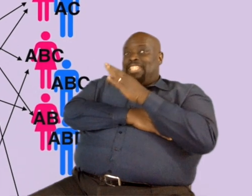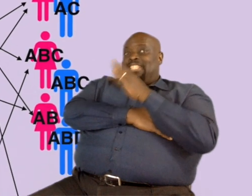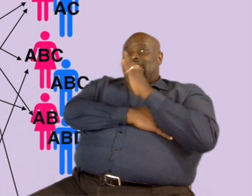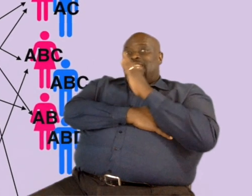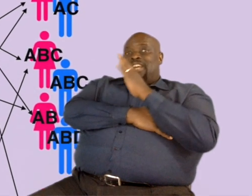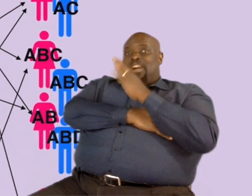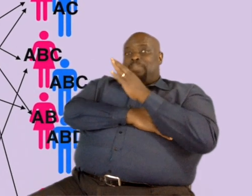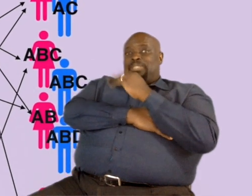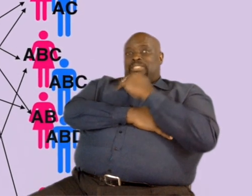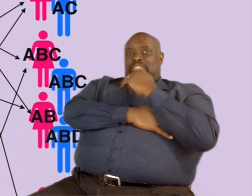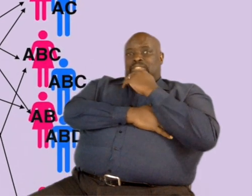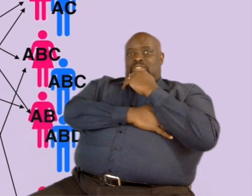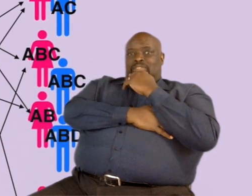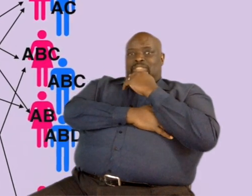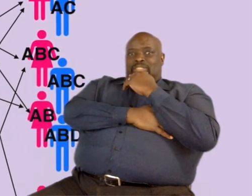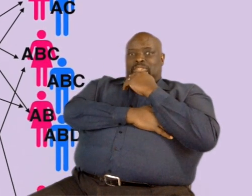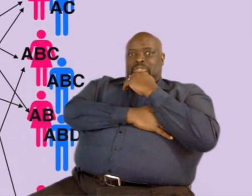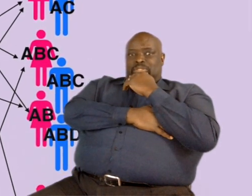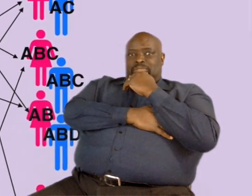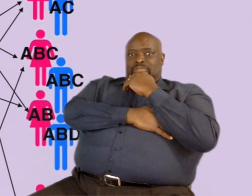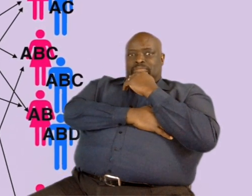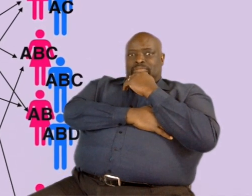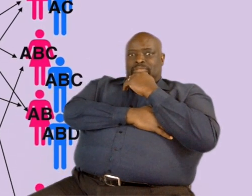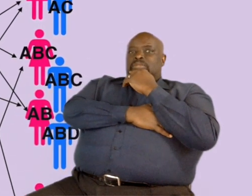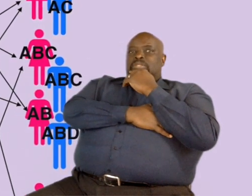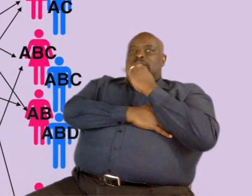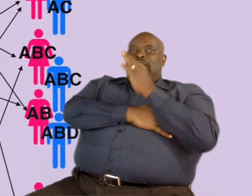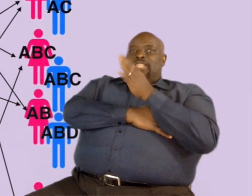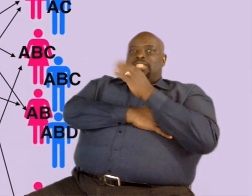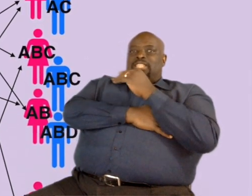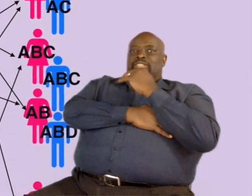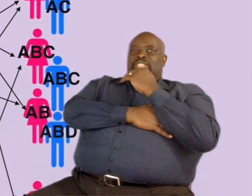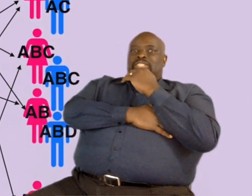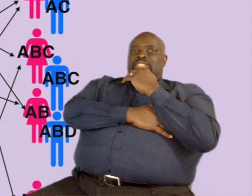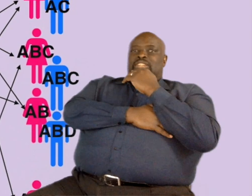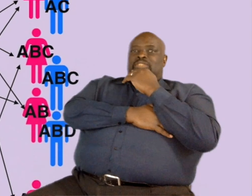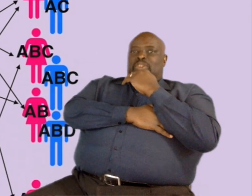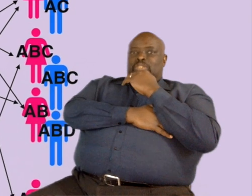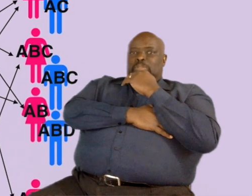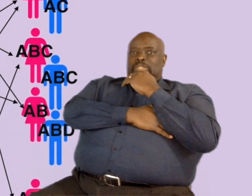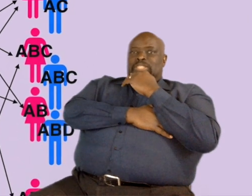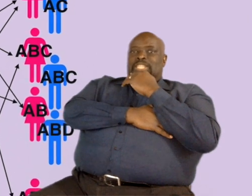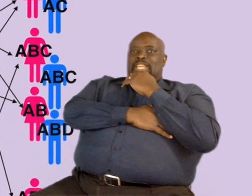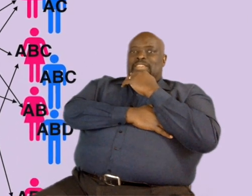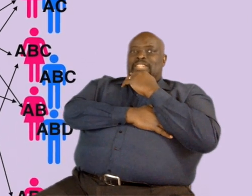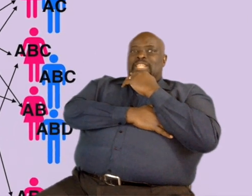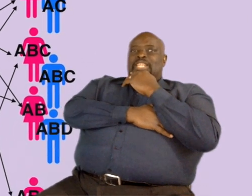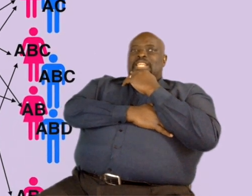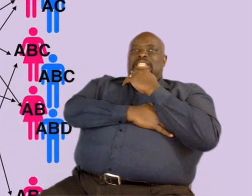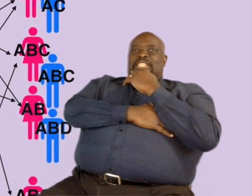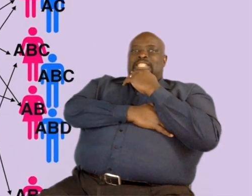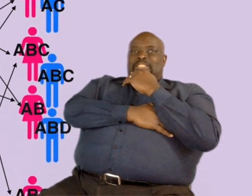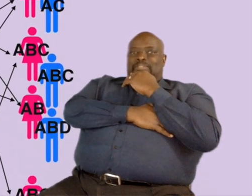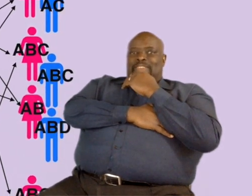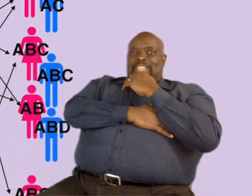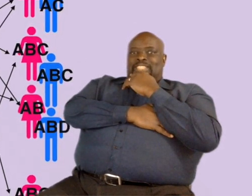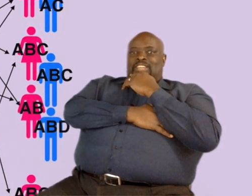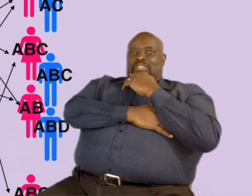opposite of evolution. Each generation of offsprings carry the defects of the